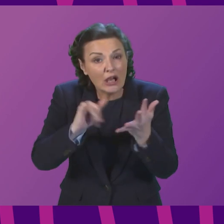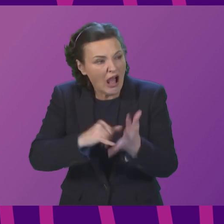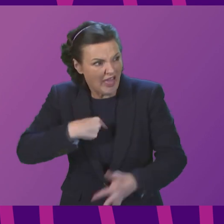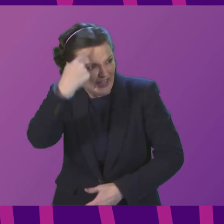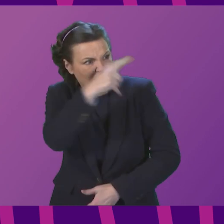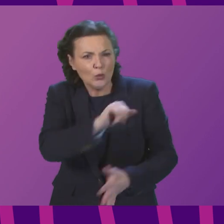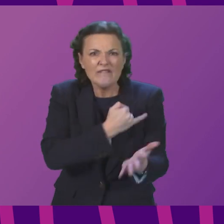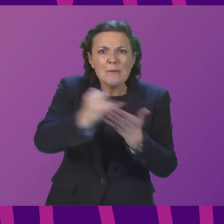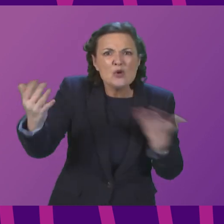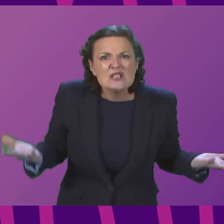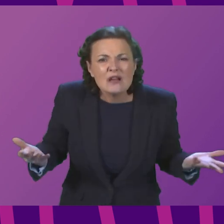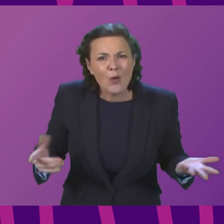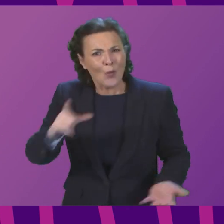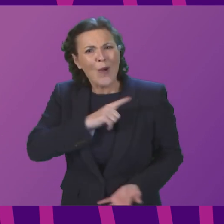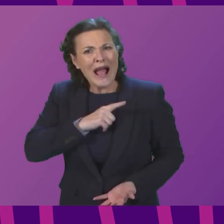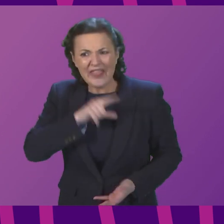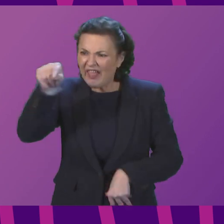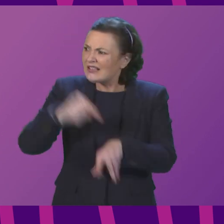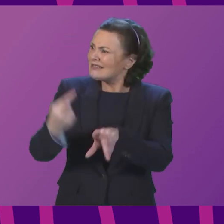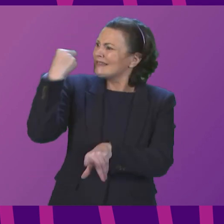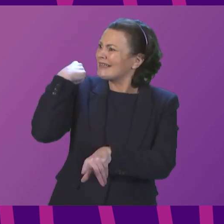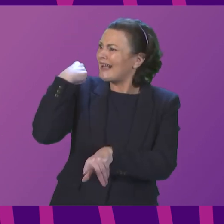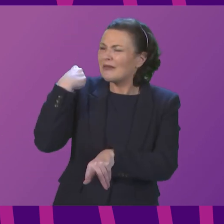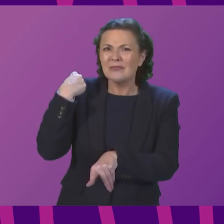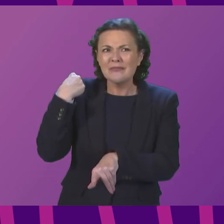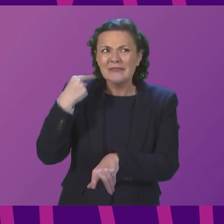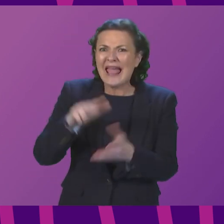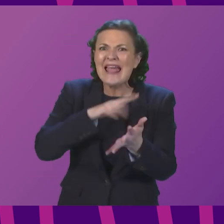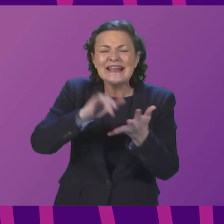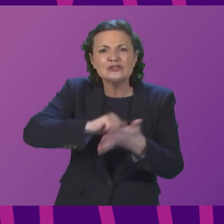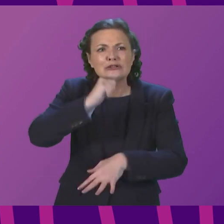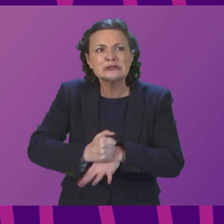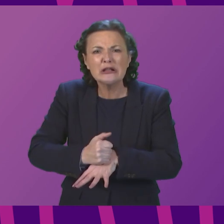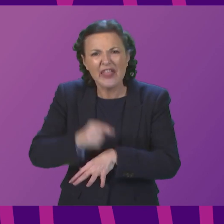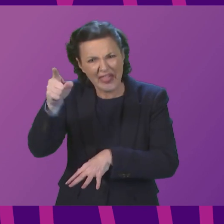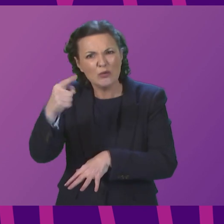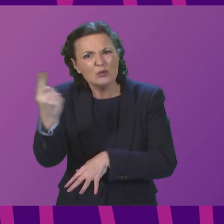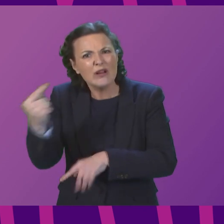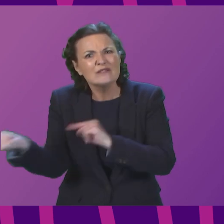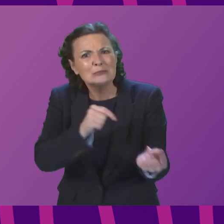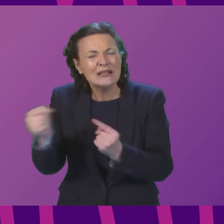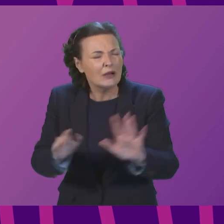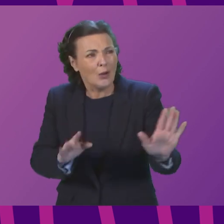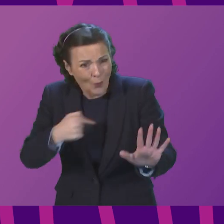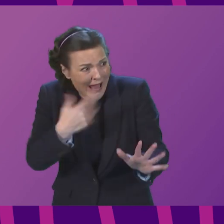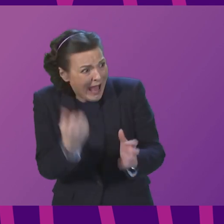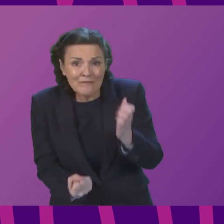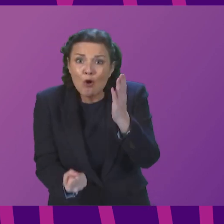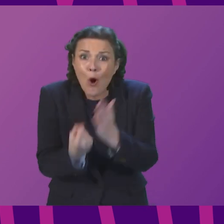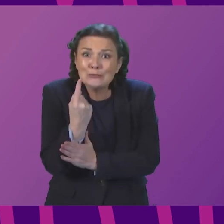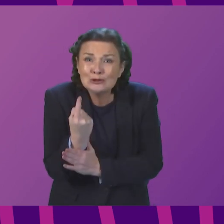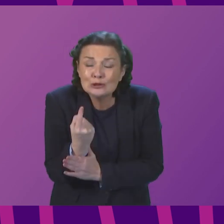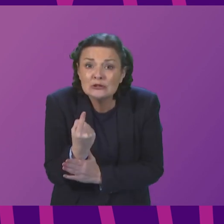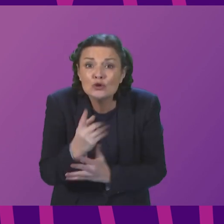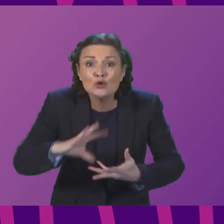because the same arguments are ones that no doubt he would have used then. The opportunity now to create a national care service, to mirror the